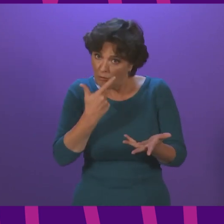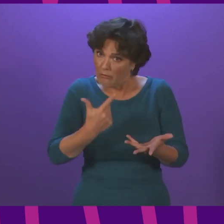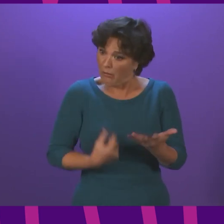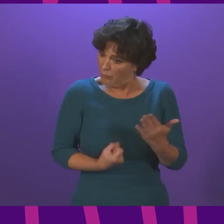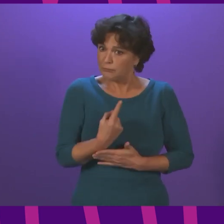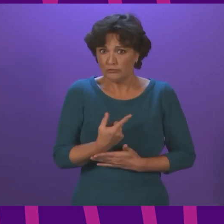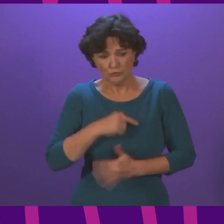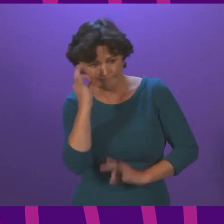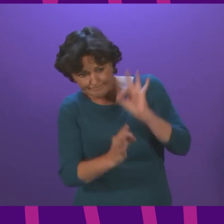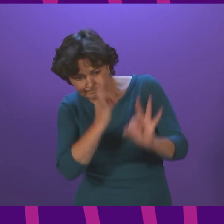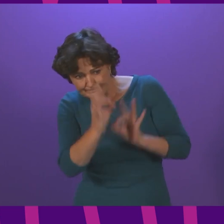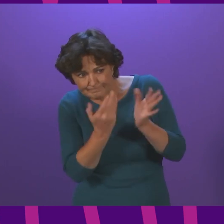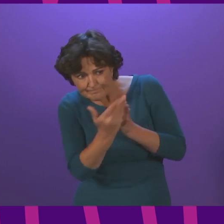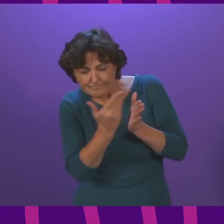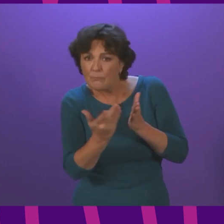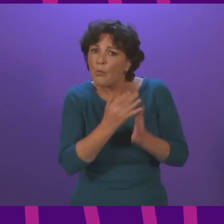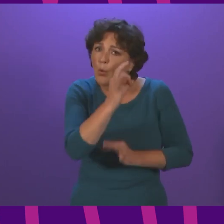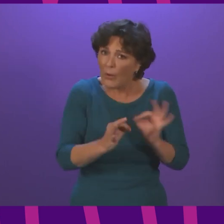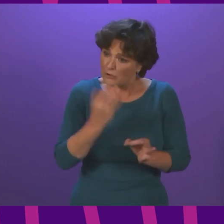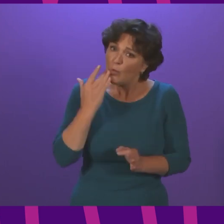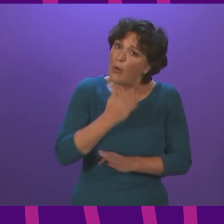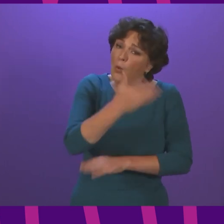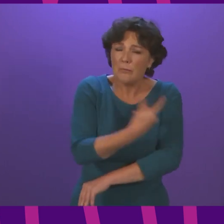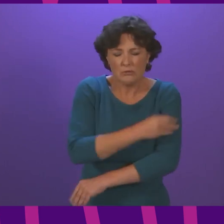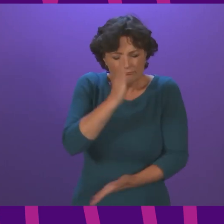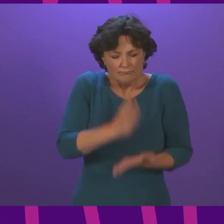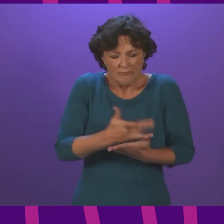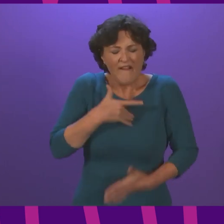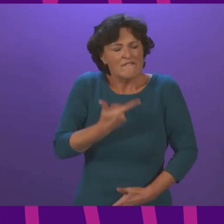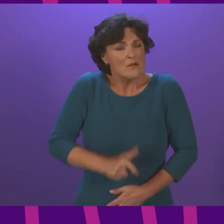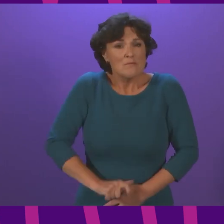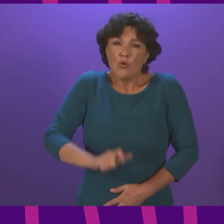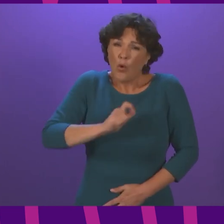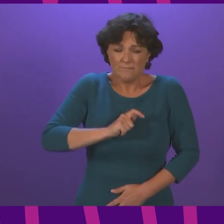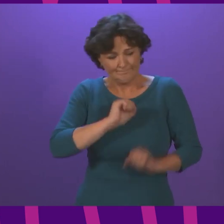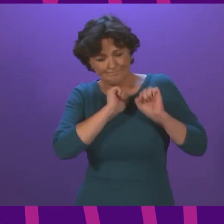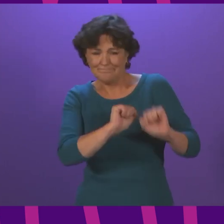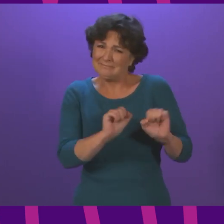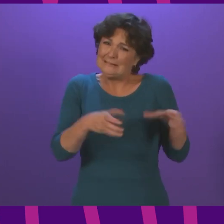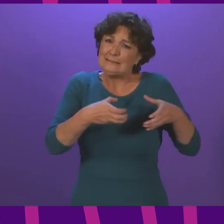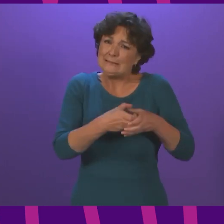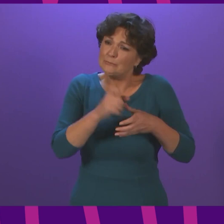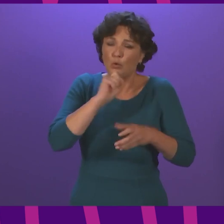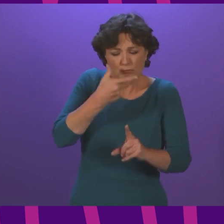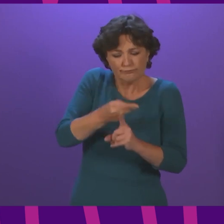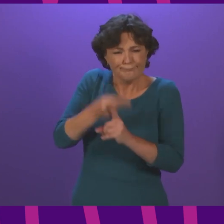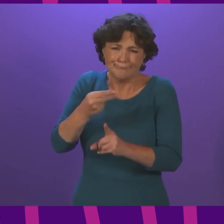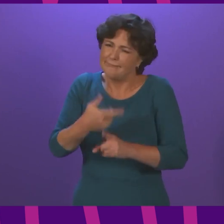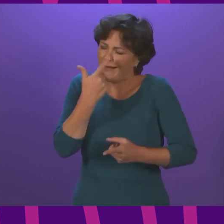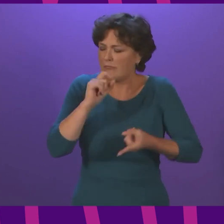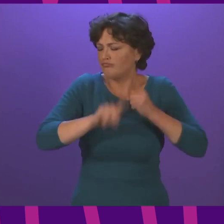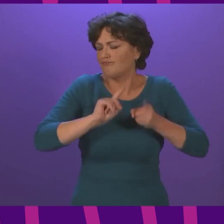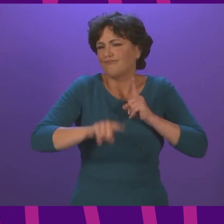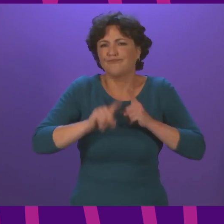anyone with concerns to do so. I am confident that our experienced vaccinators will be able to answer any